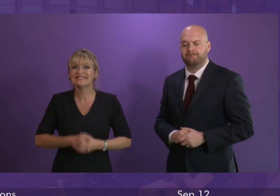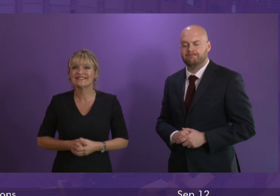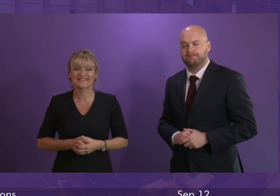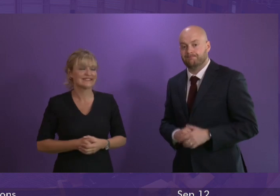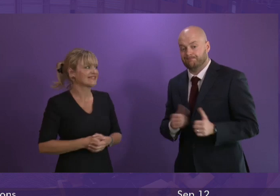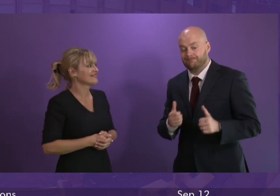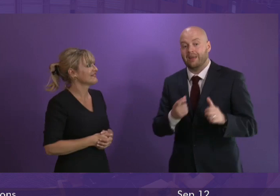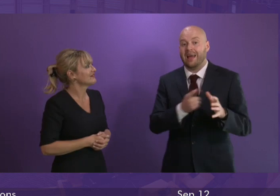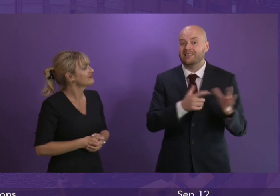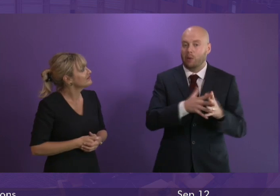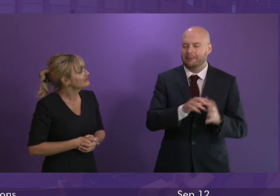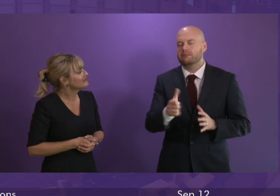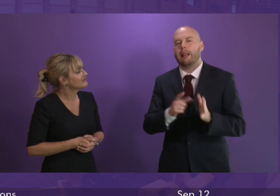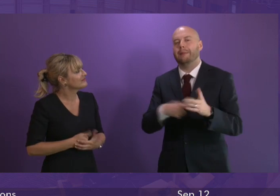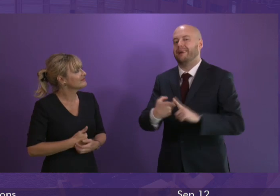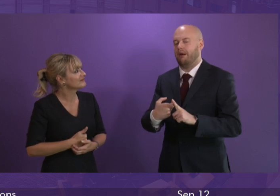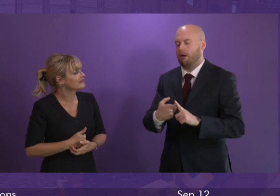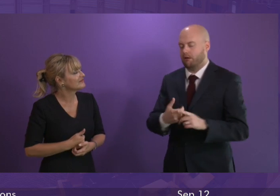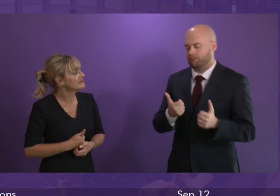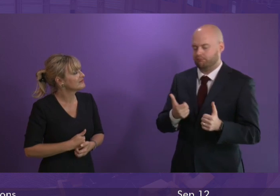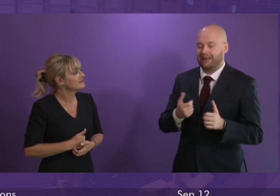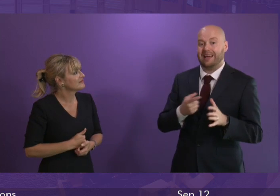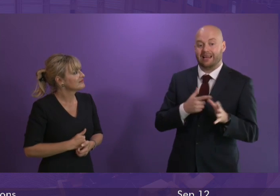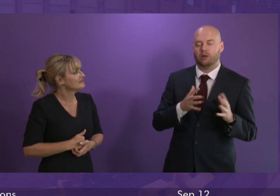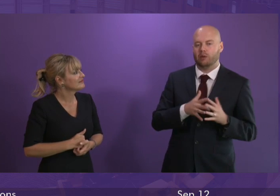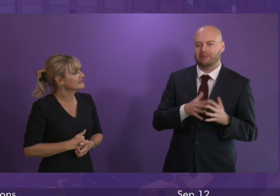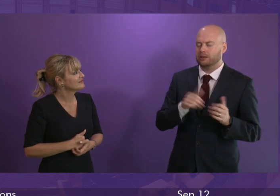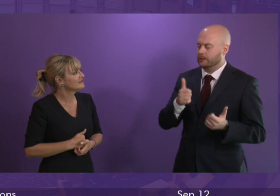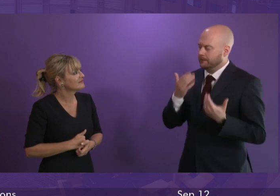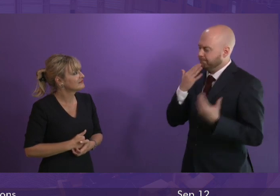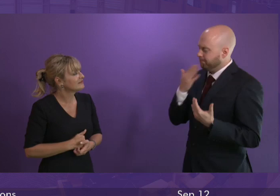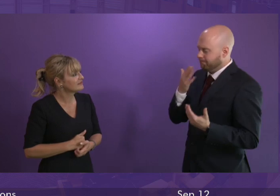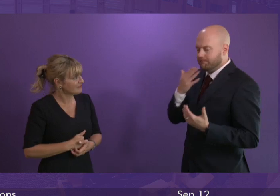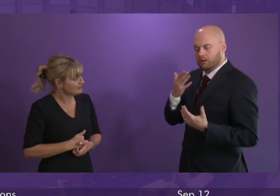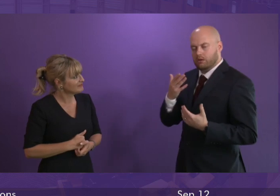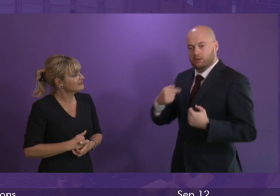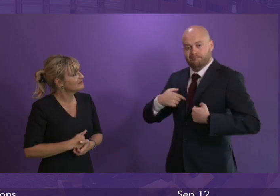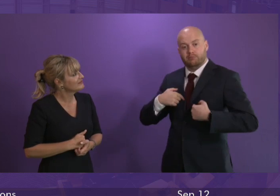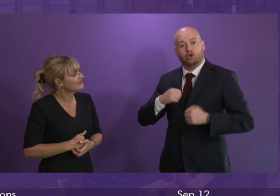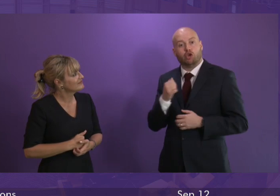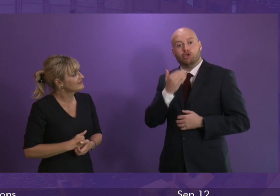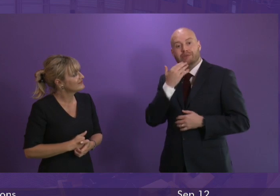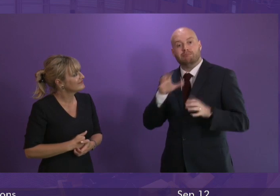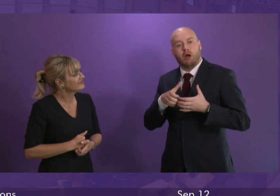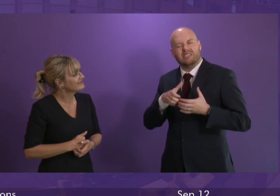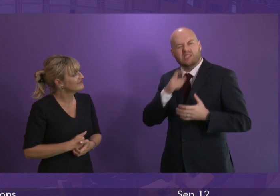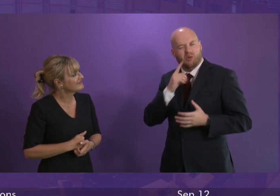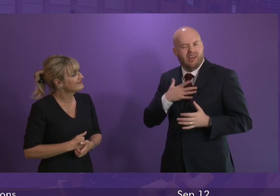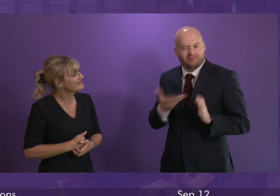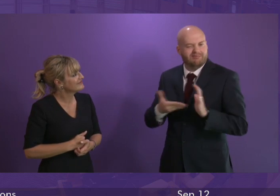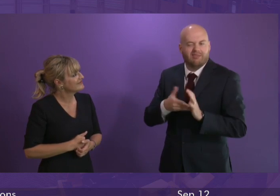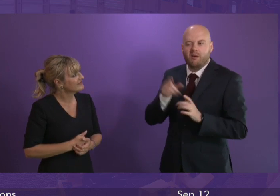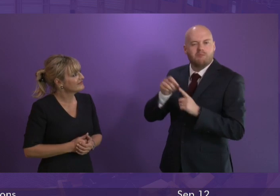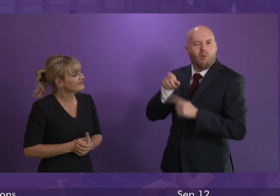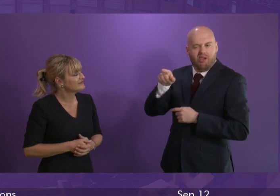Andy Whiteman to be followed by Liam Kerr Thank you presiding officer and first of all on behalf of the Scottish Green Party I too would like to congratulate Paul Grice on his